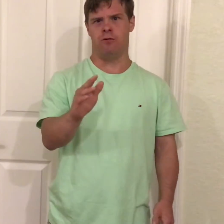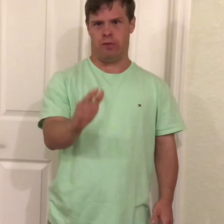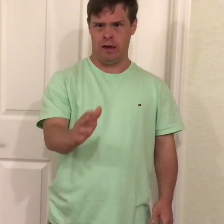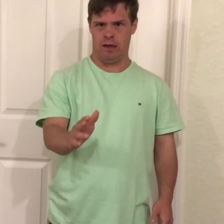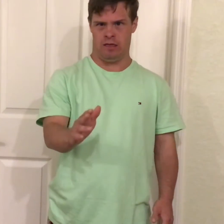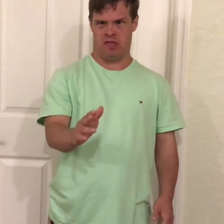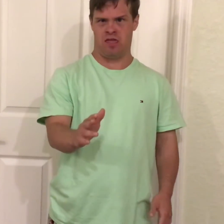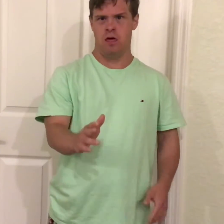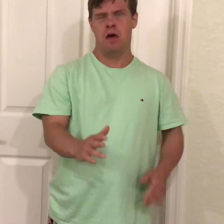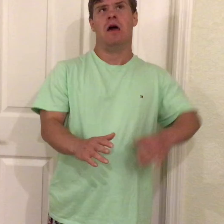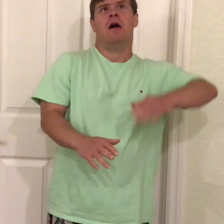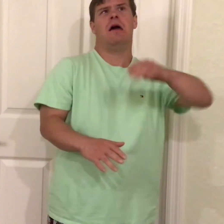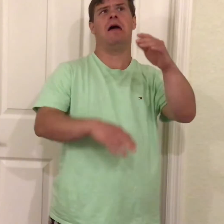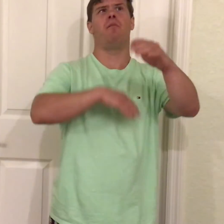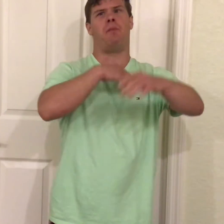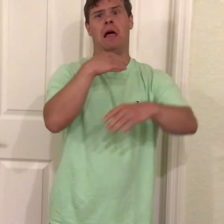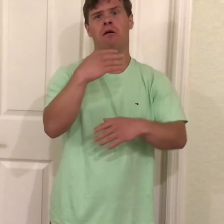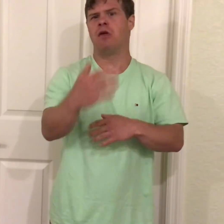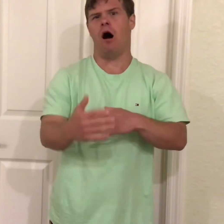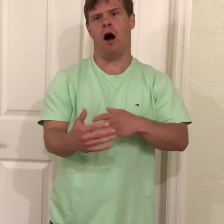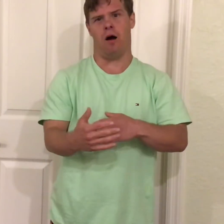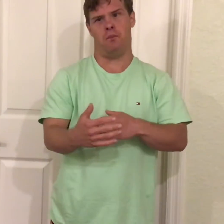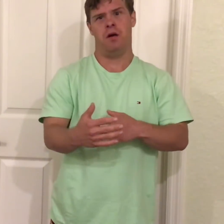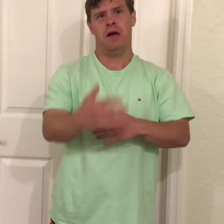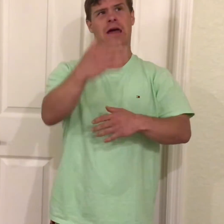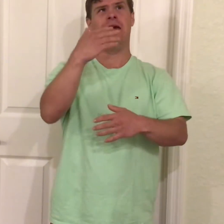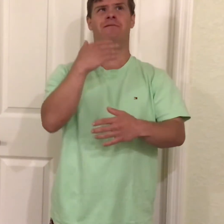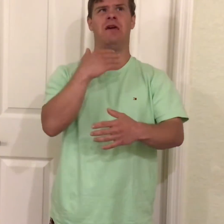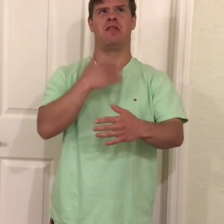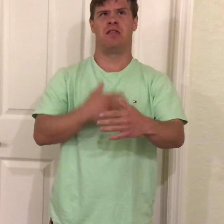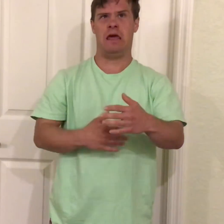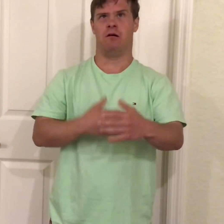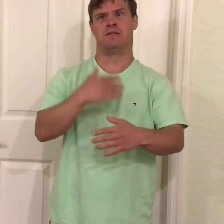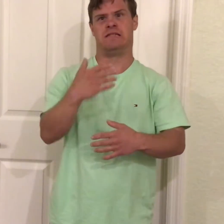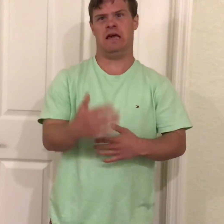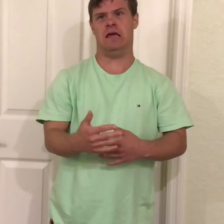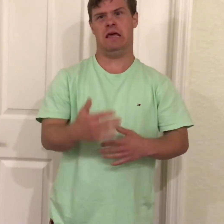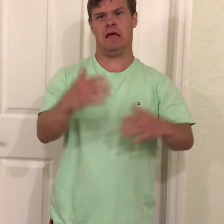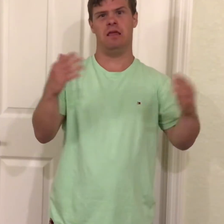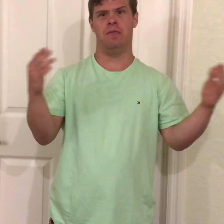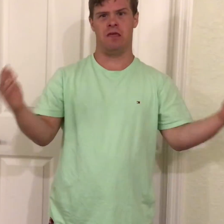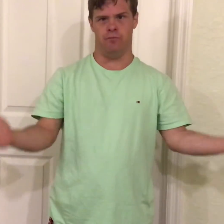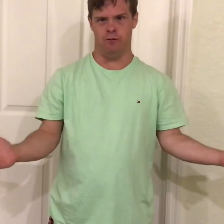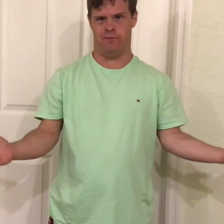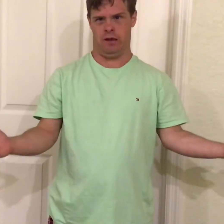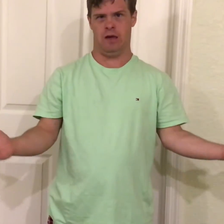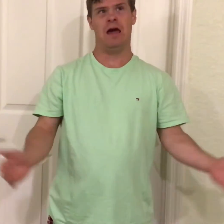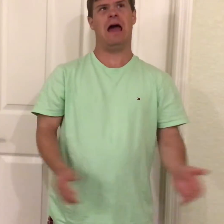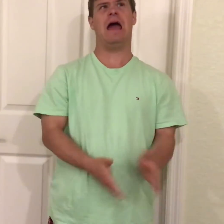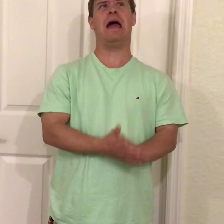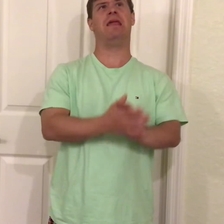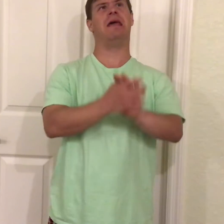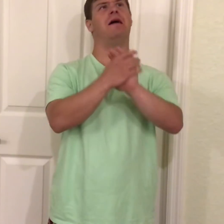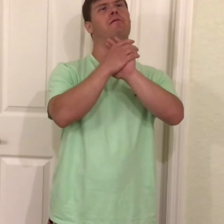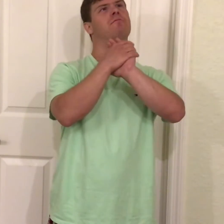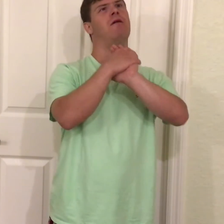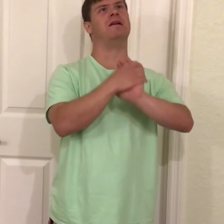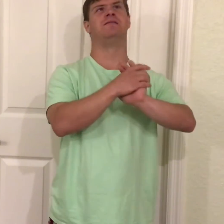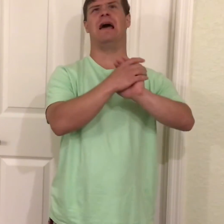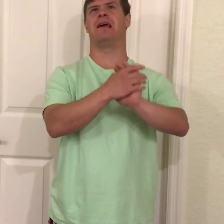themes. It builds up every single scene in this movie and it was like